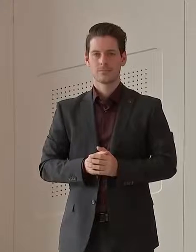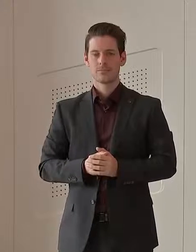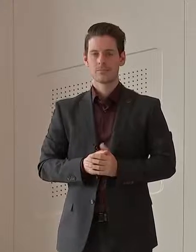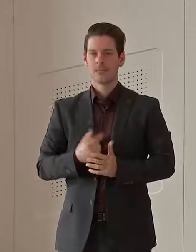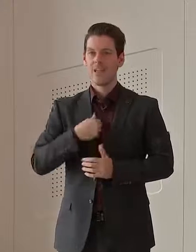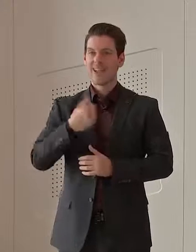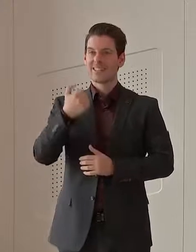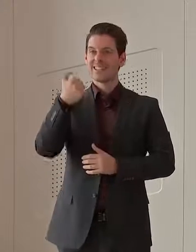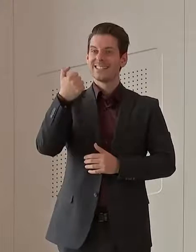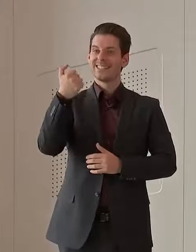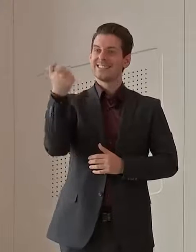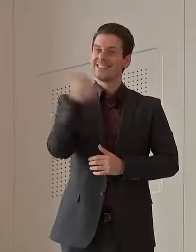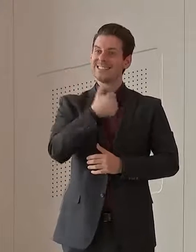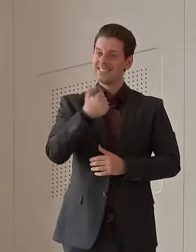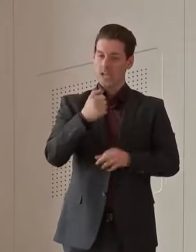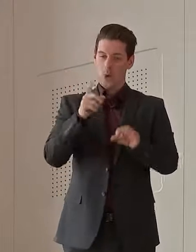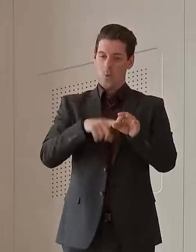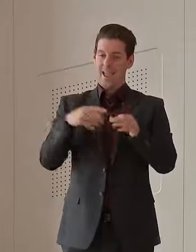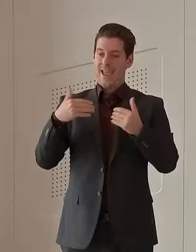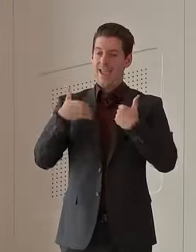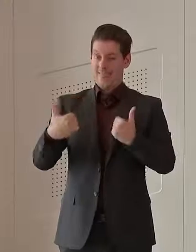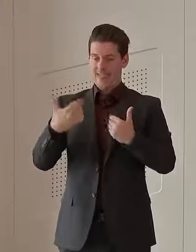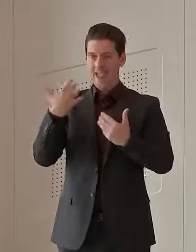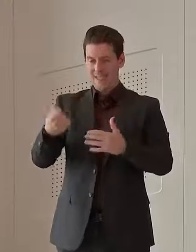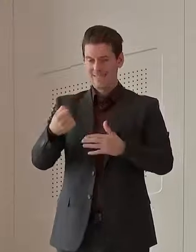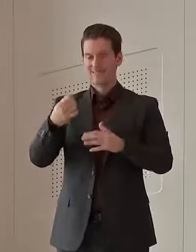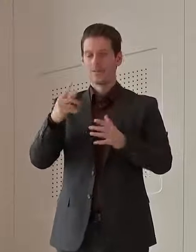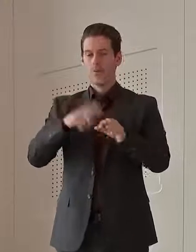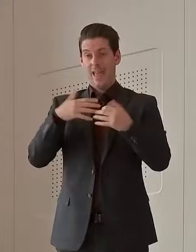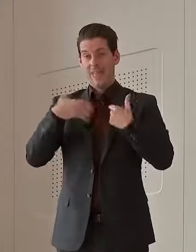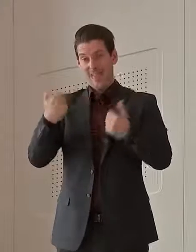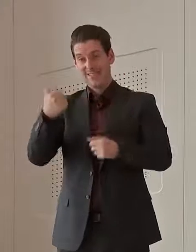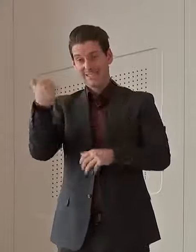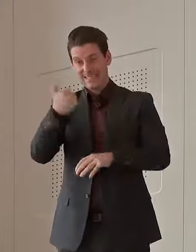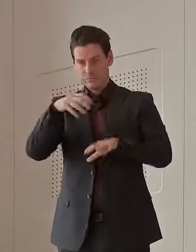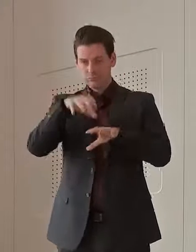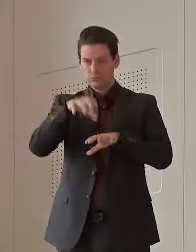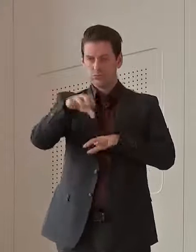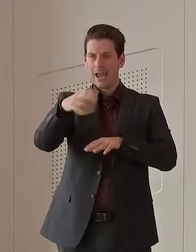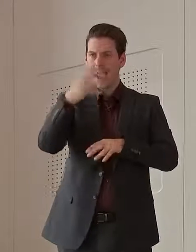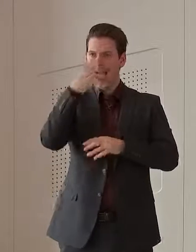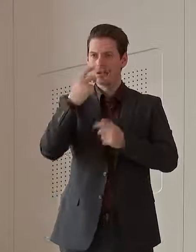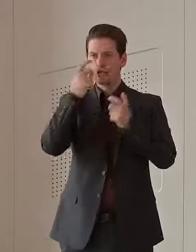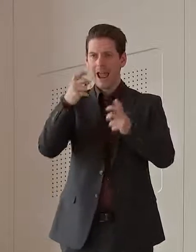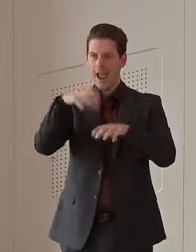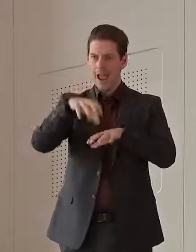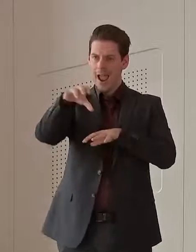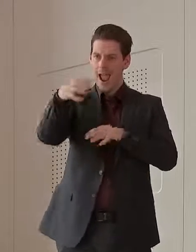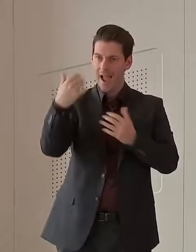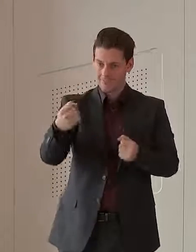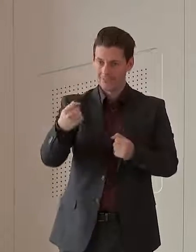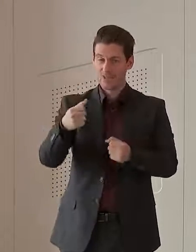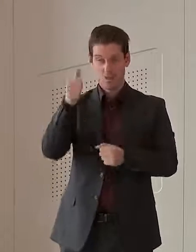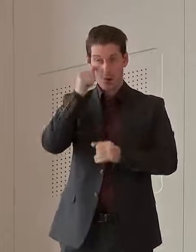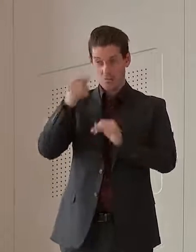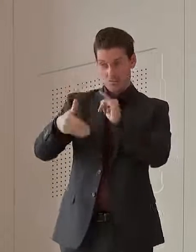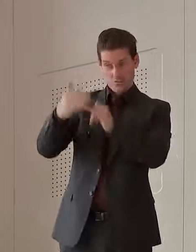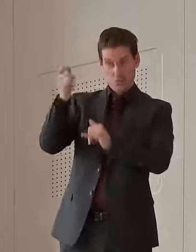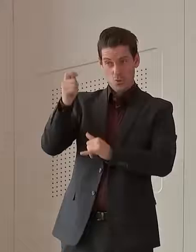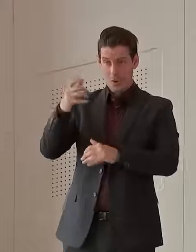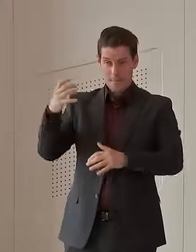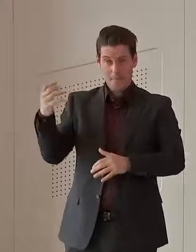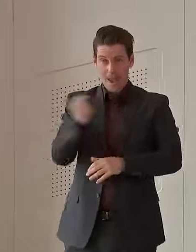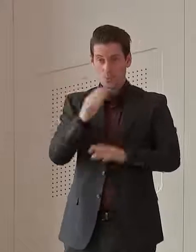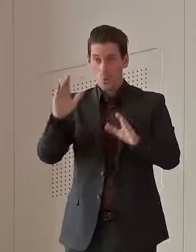run aged care facilities. As you know, that deadline is coming up as far as mandatory vaccinations. And we now